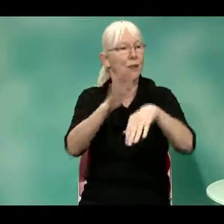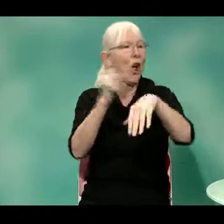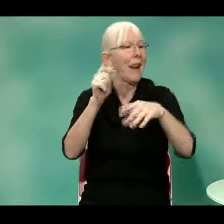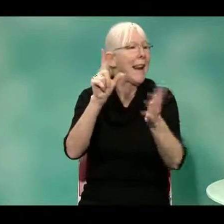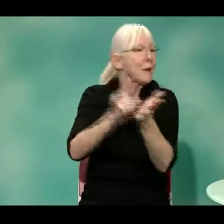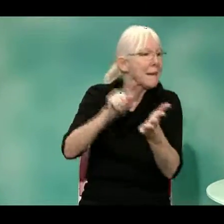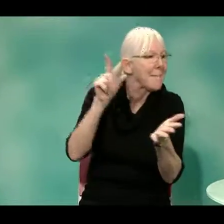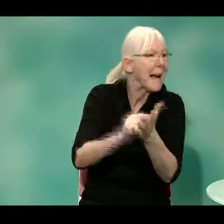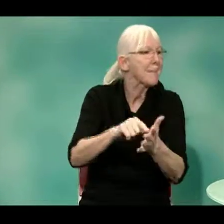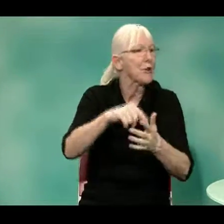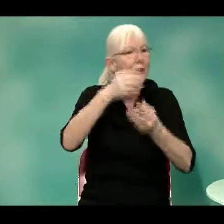sentences.